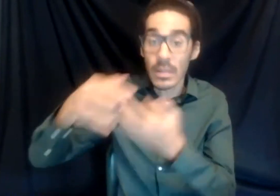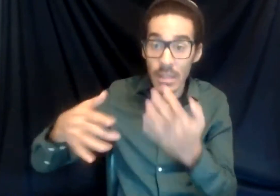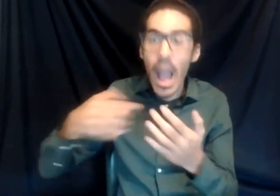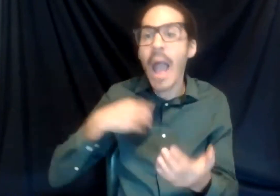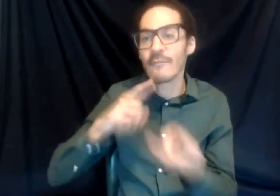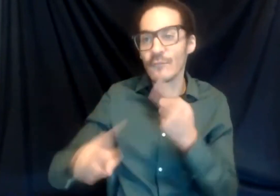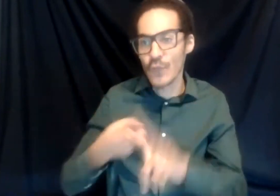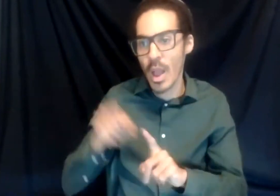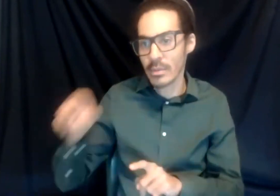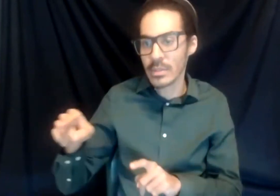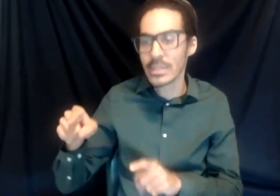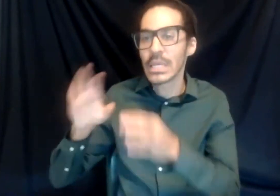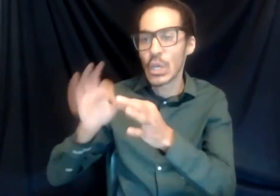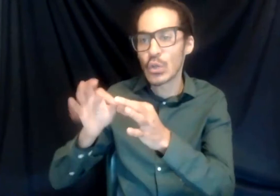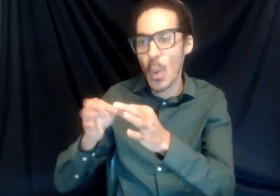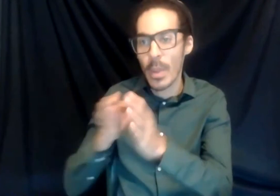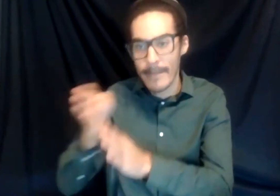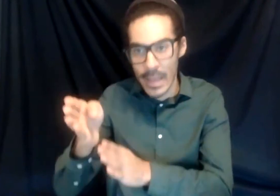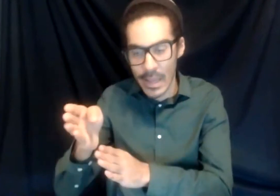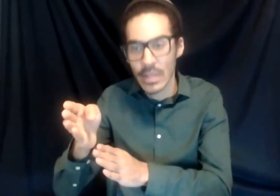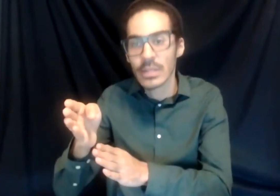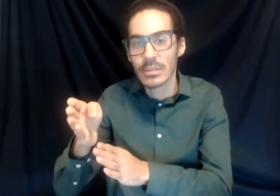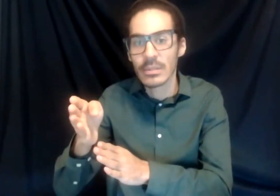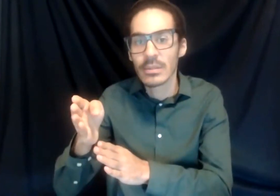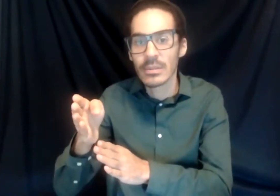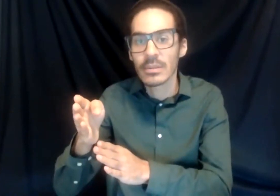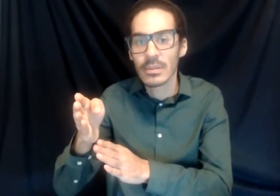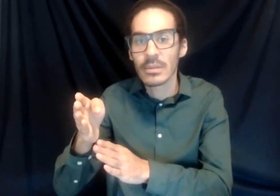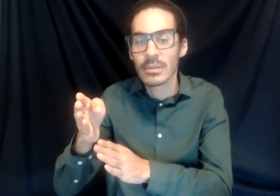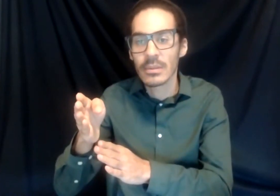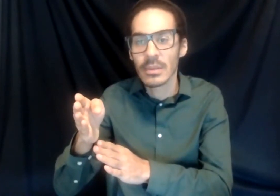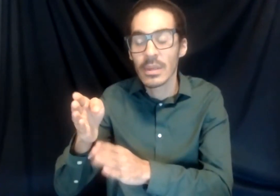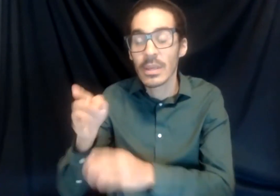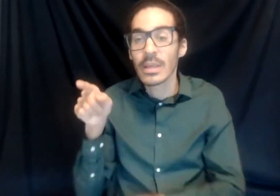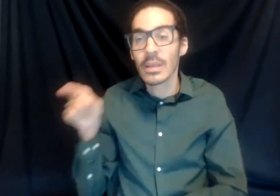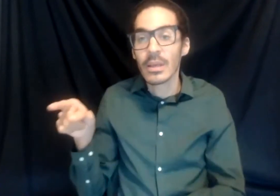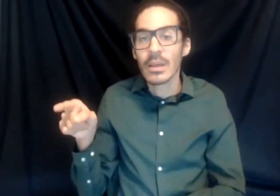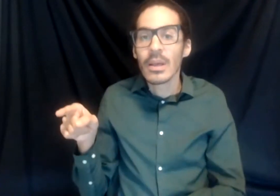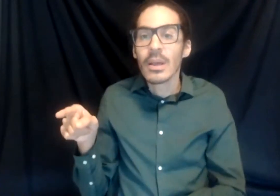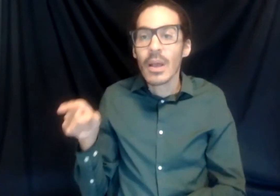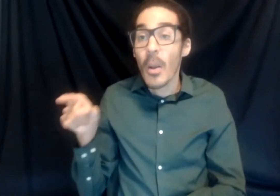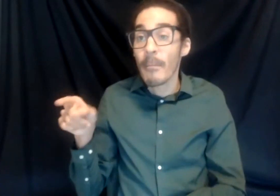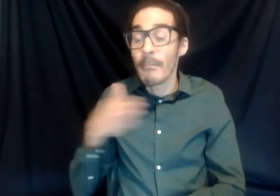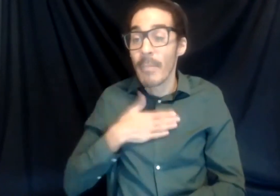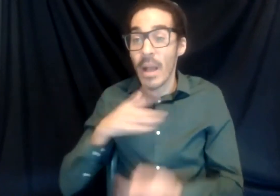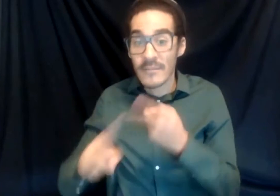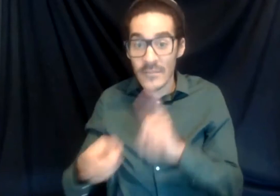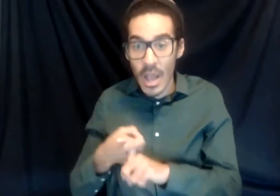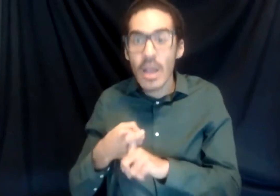was an interpreting major, who I've actually have good friends with. And she kind of started like, opened my eyes more about the deaf